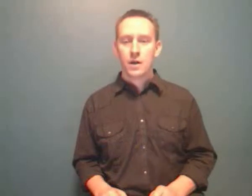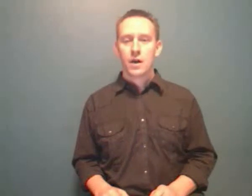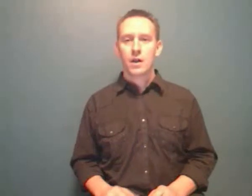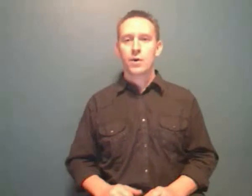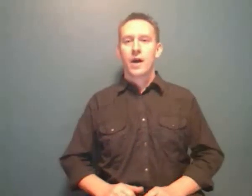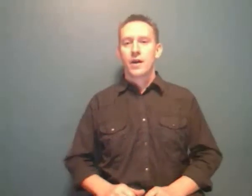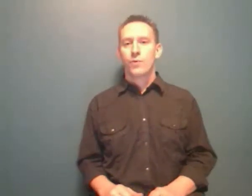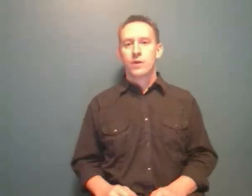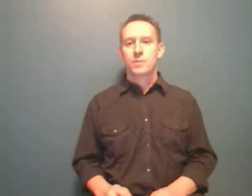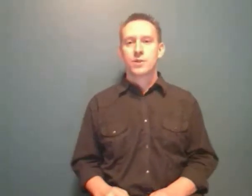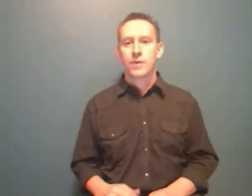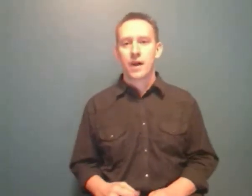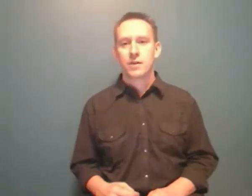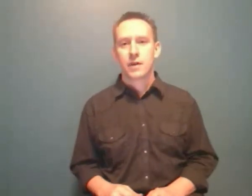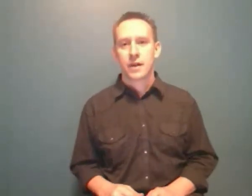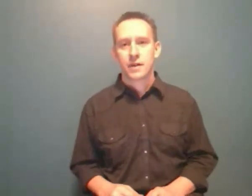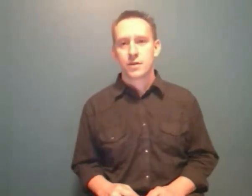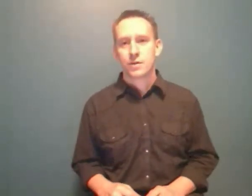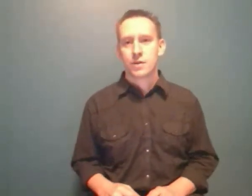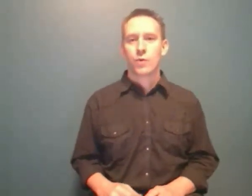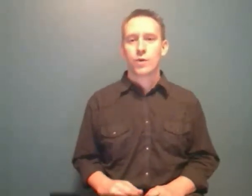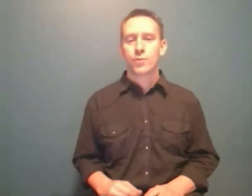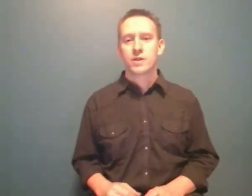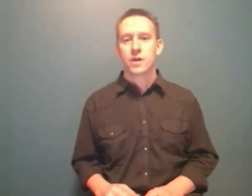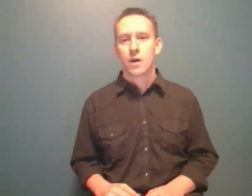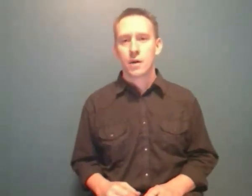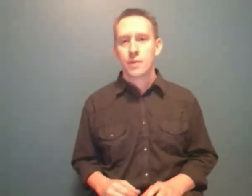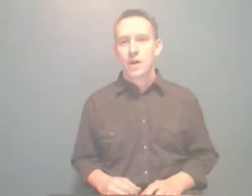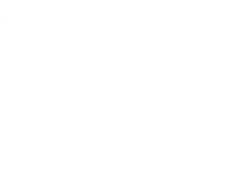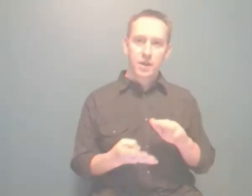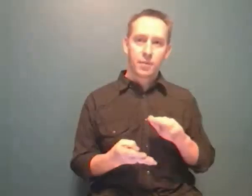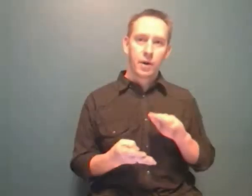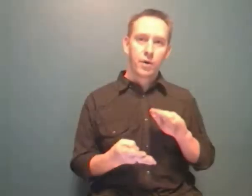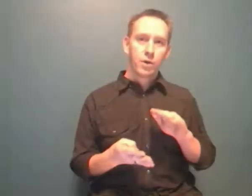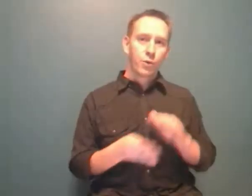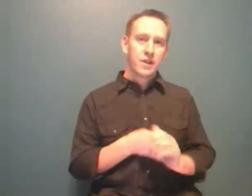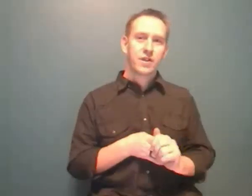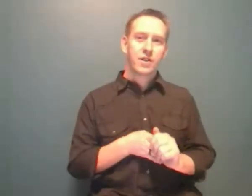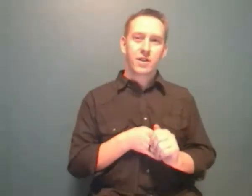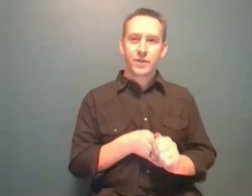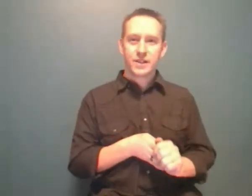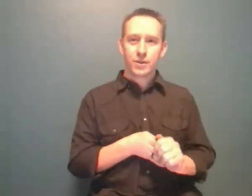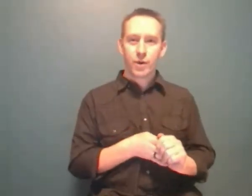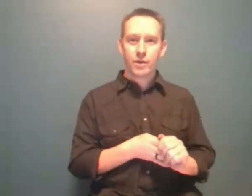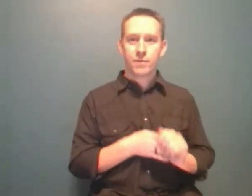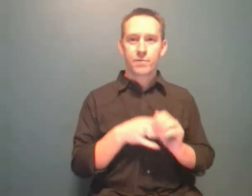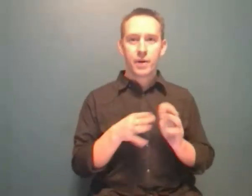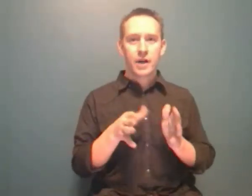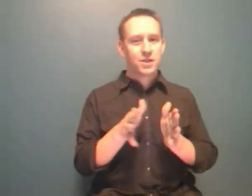Hello and welcome to antonenglish.wordpress.com. We talk about ways that you can increase your wealth by just